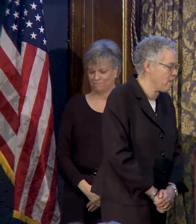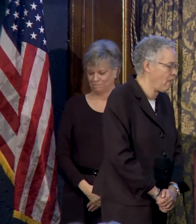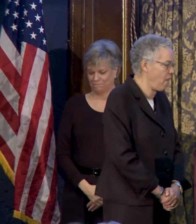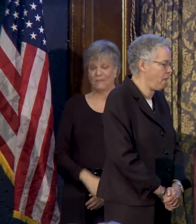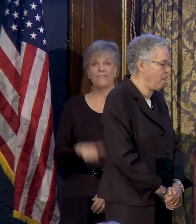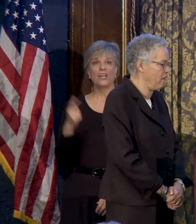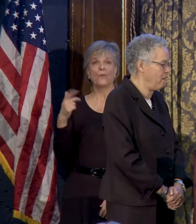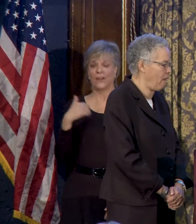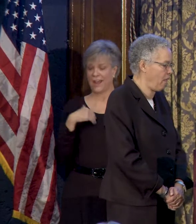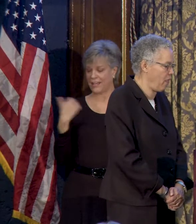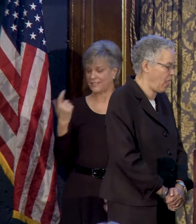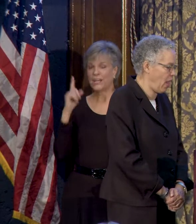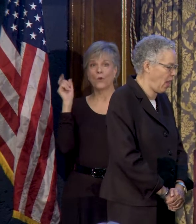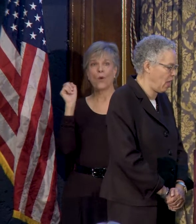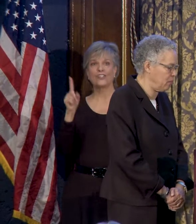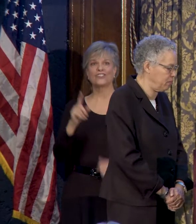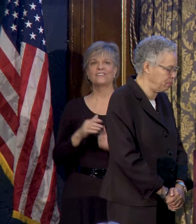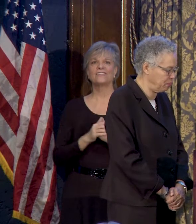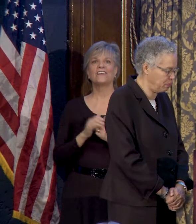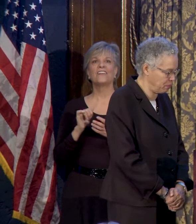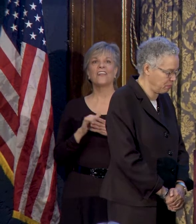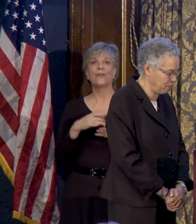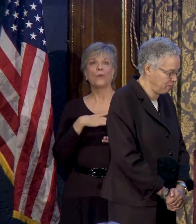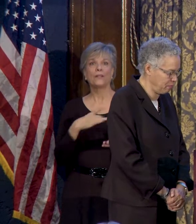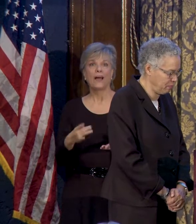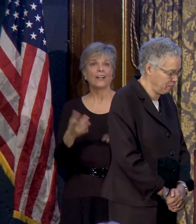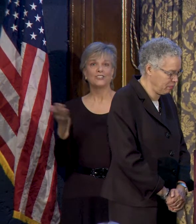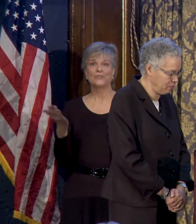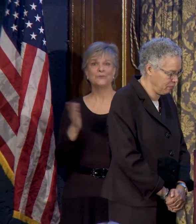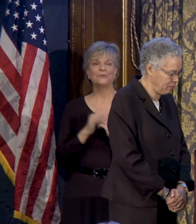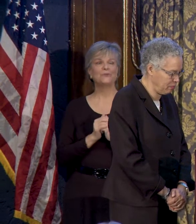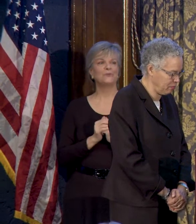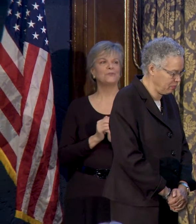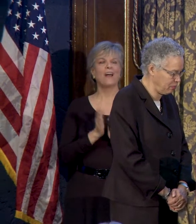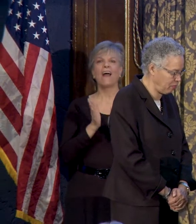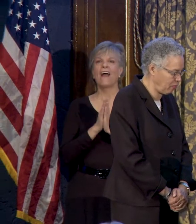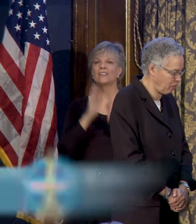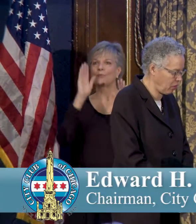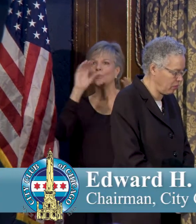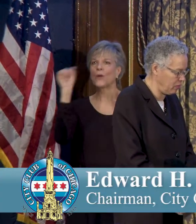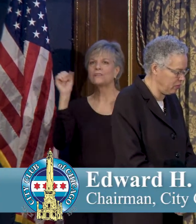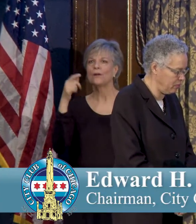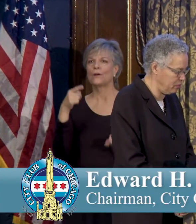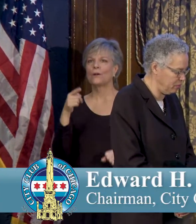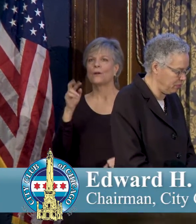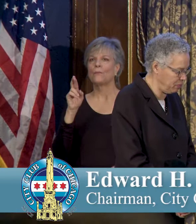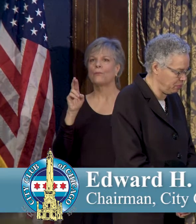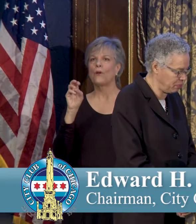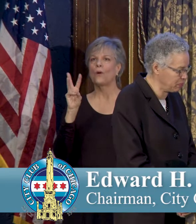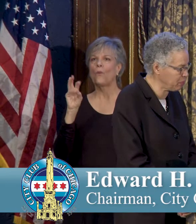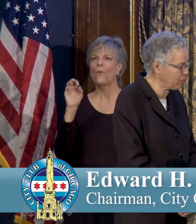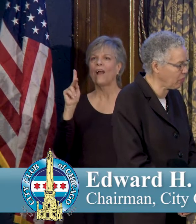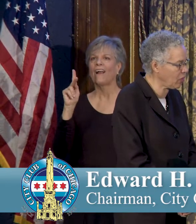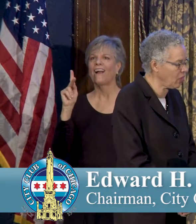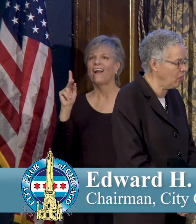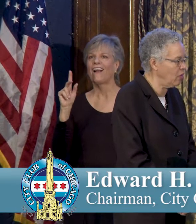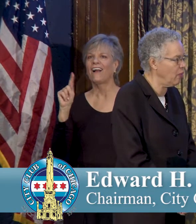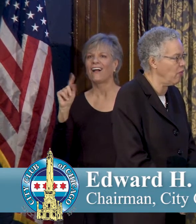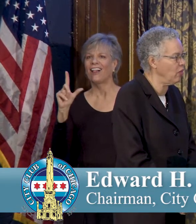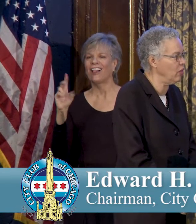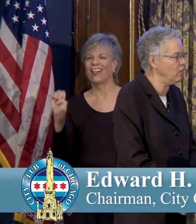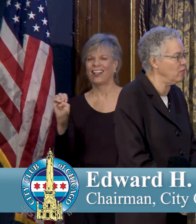If anybody has any questions that they would like to have President Preckwinkle answer,